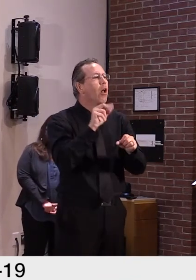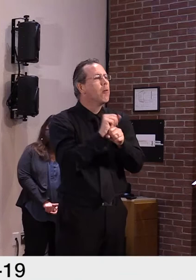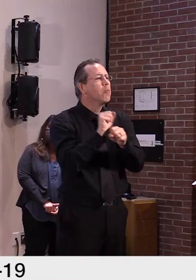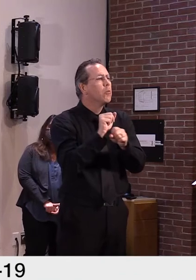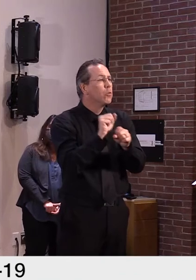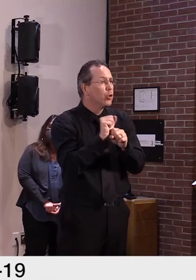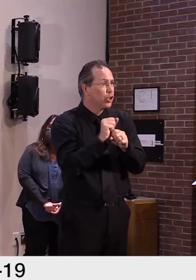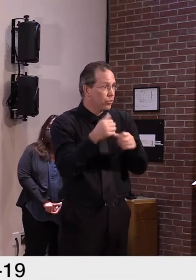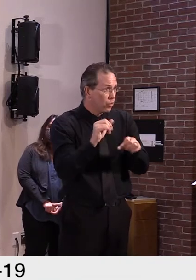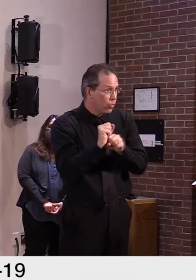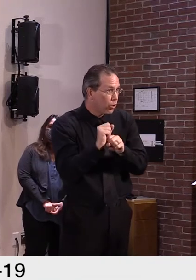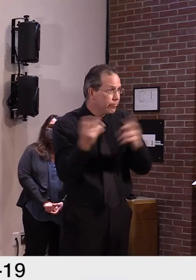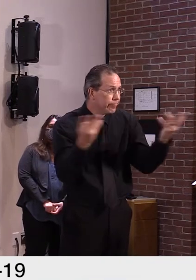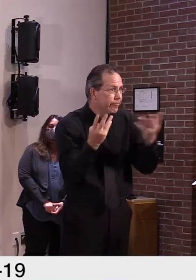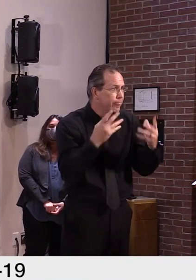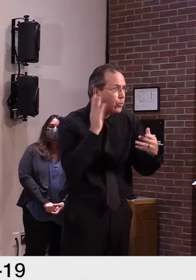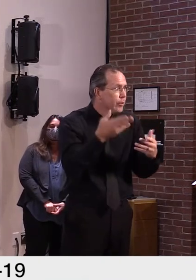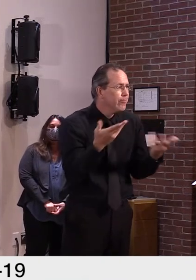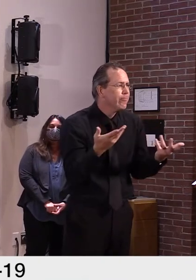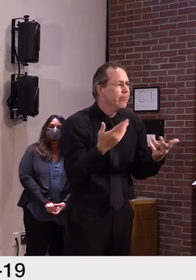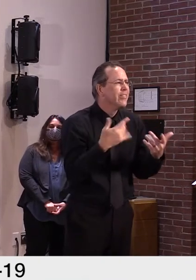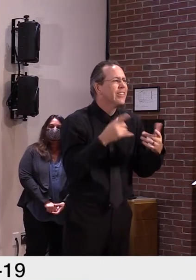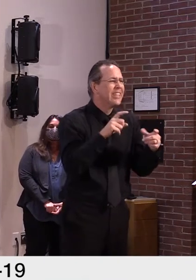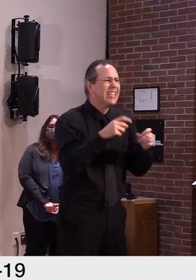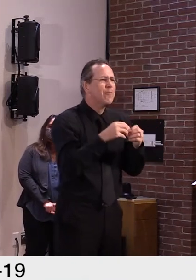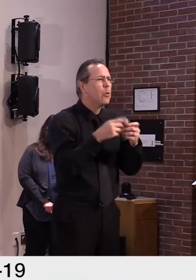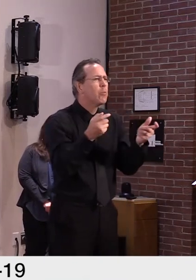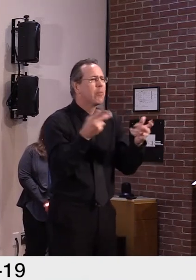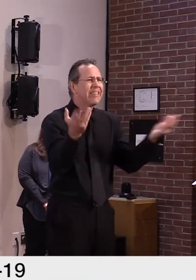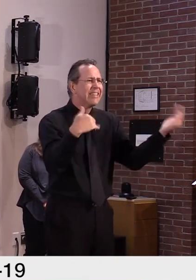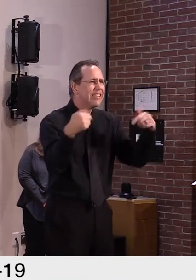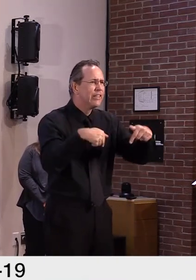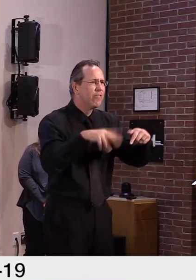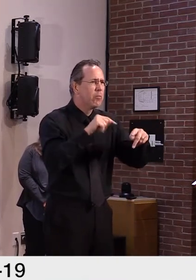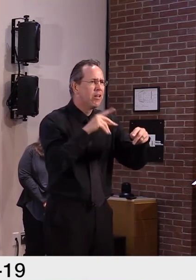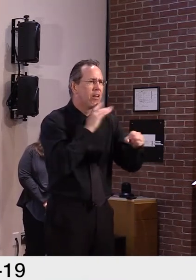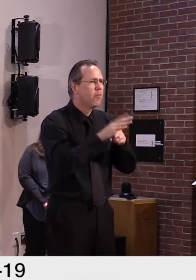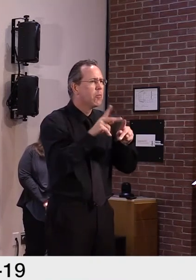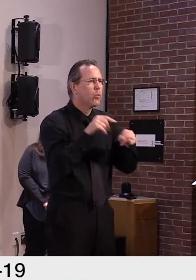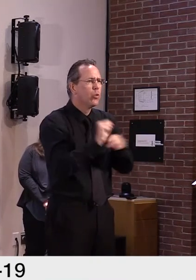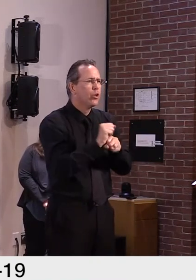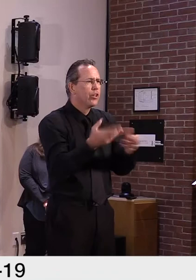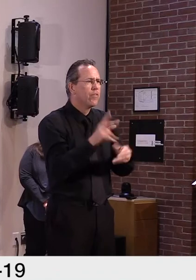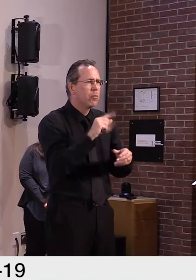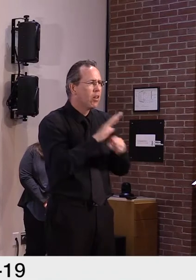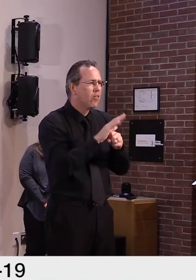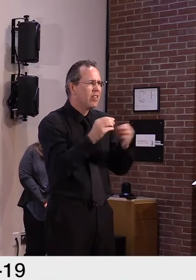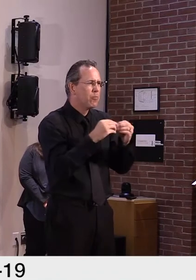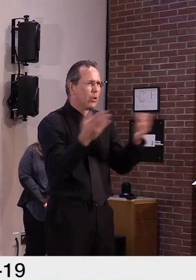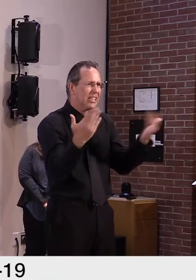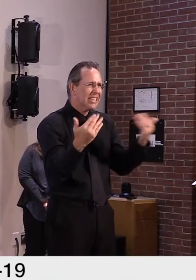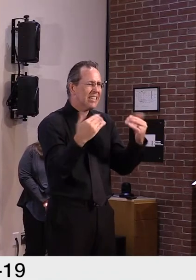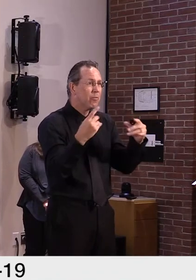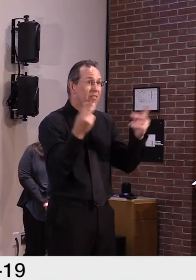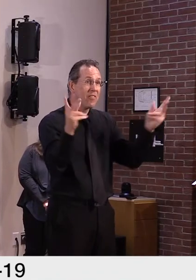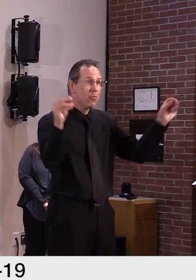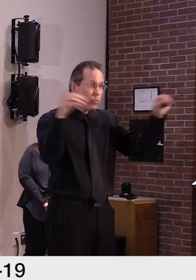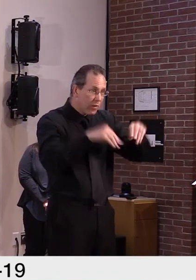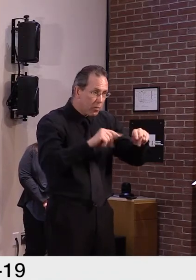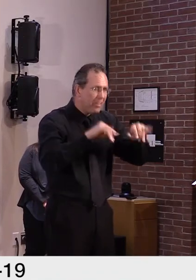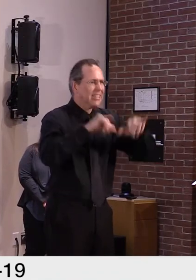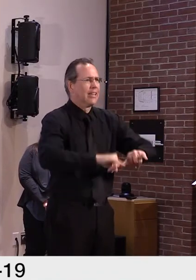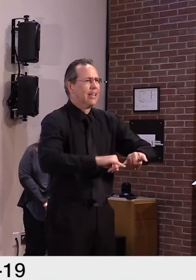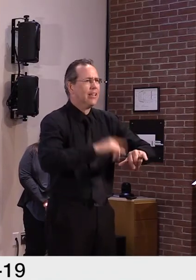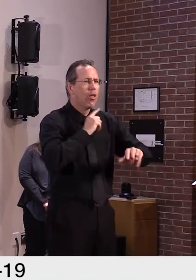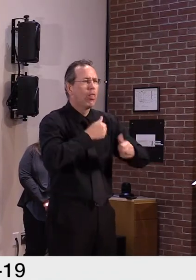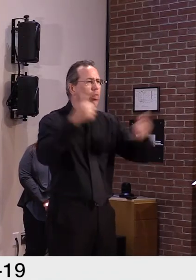more people to come live in our state and bring their kids with them and to provide for the workforce.